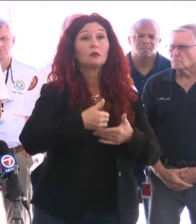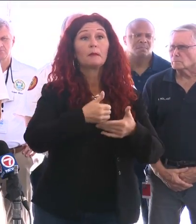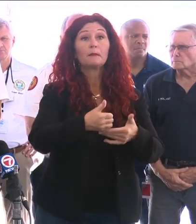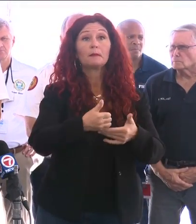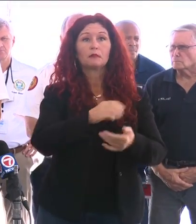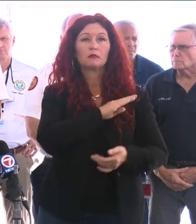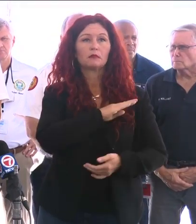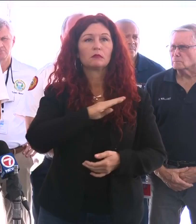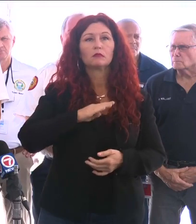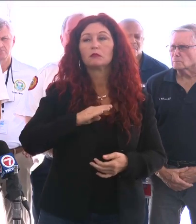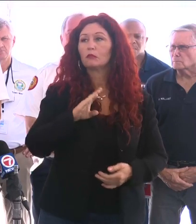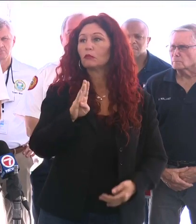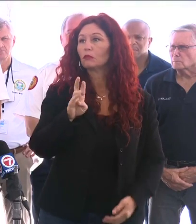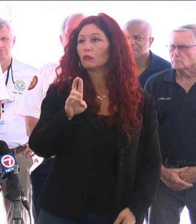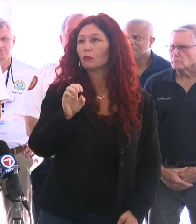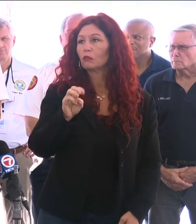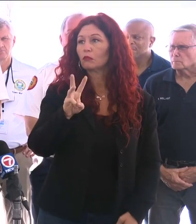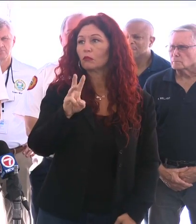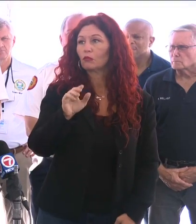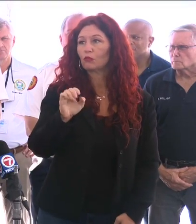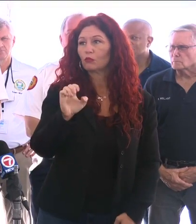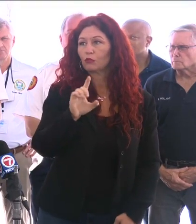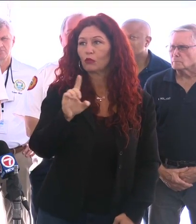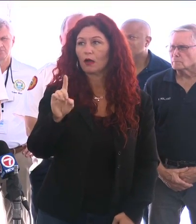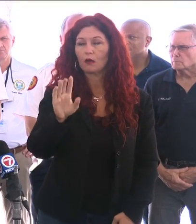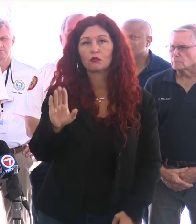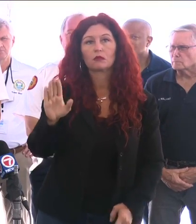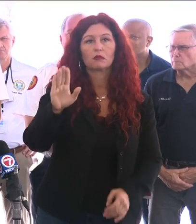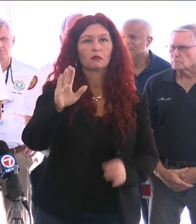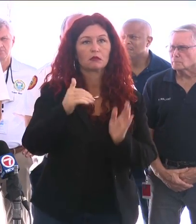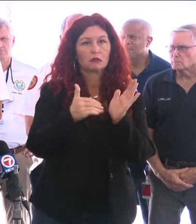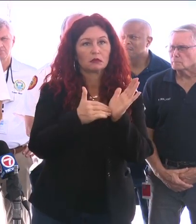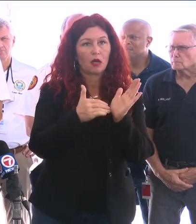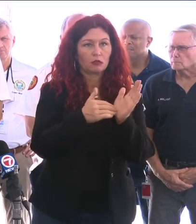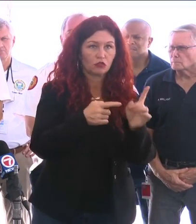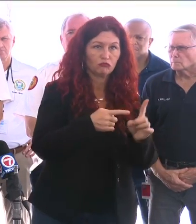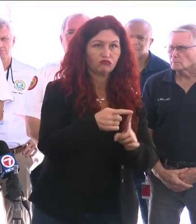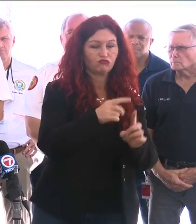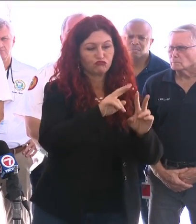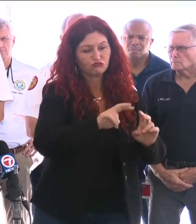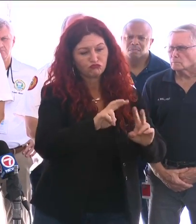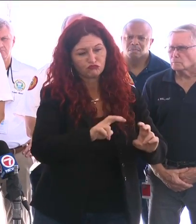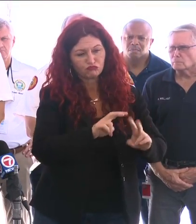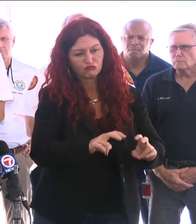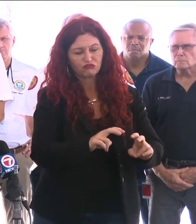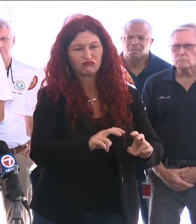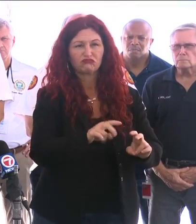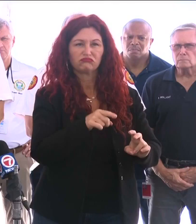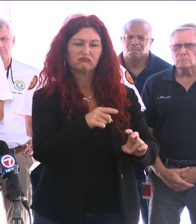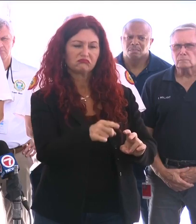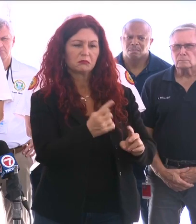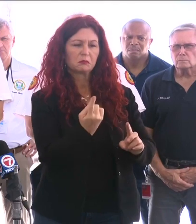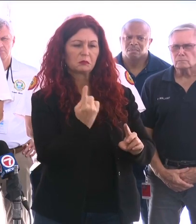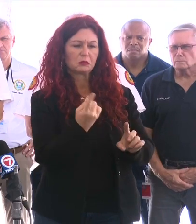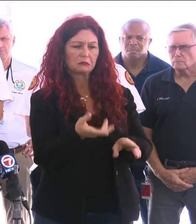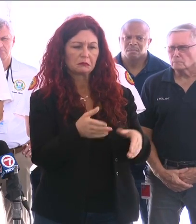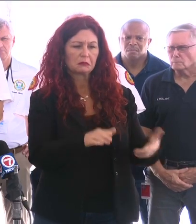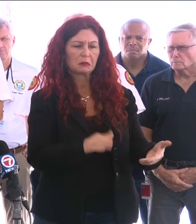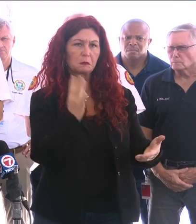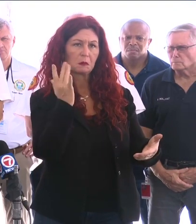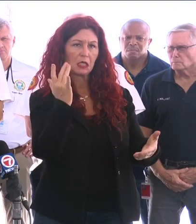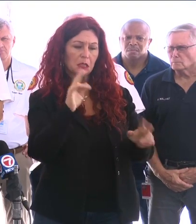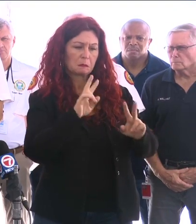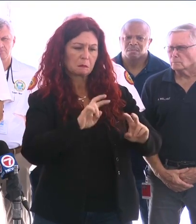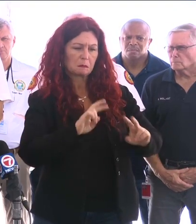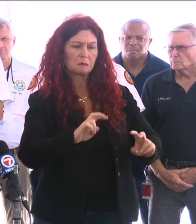The Miami-Dade Medical Examiner is doing everything. They're fully staffed and they're working as fast